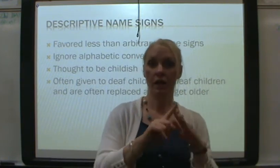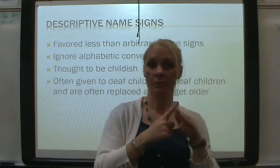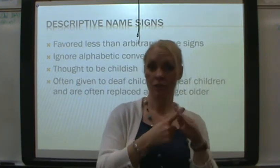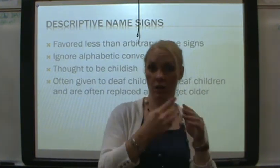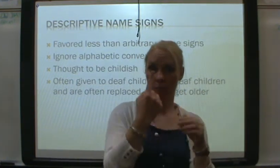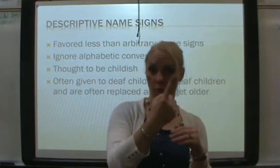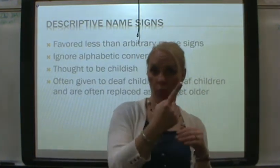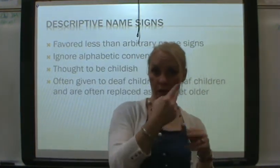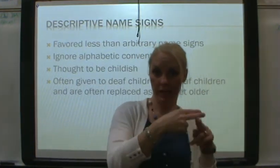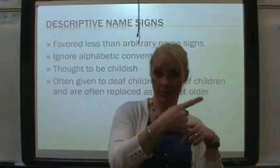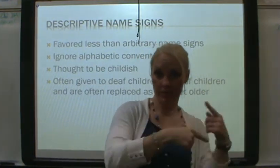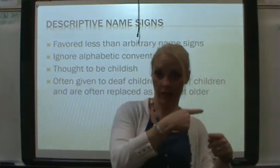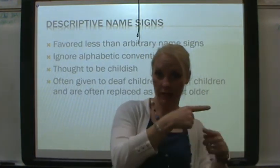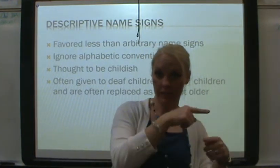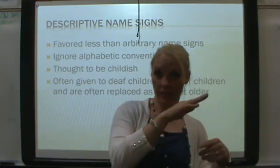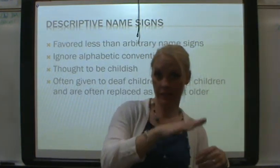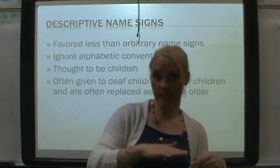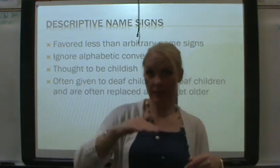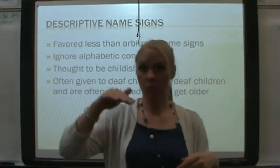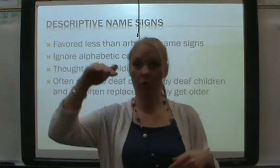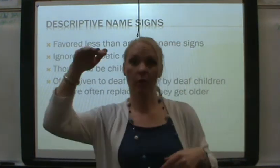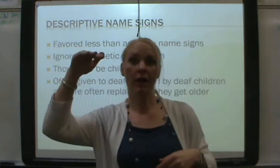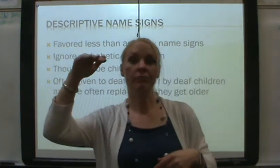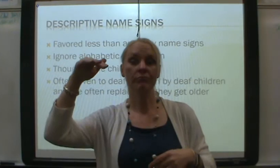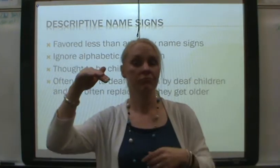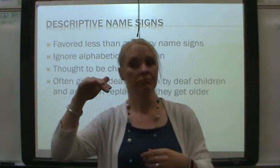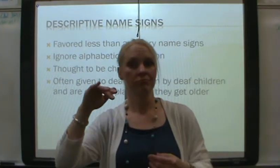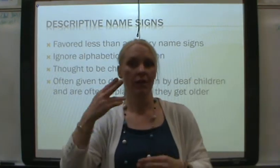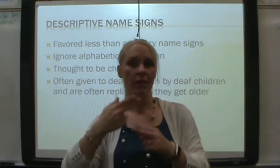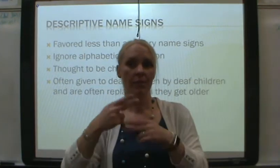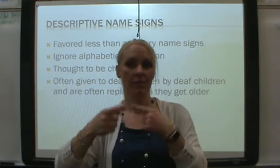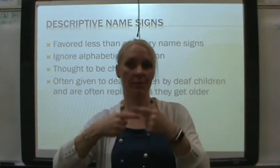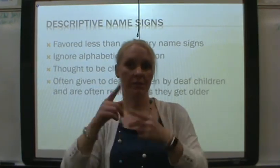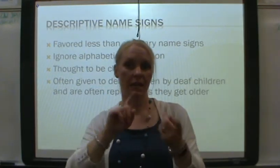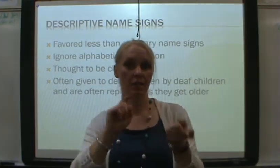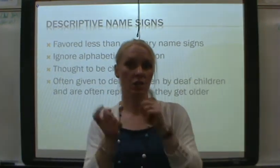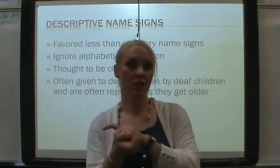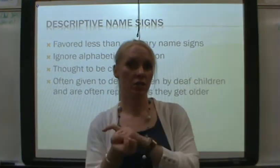um, start with one name sign. And as they grow up, their name sign can change.